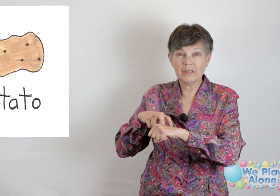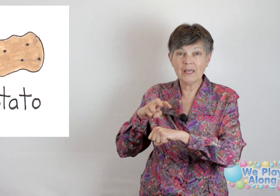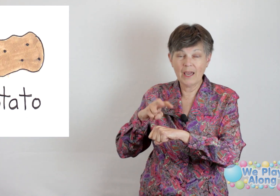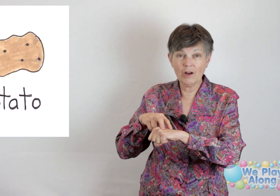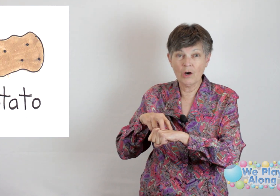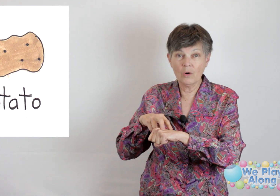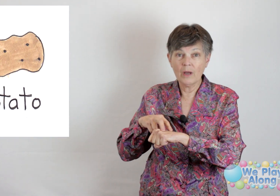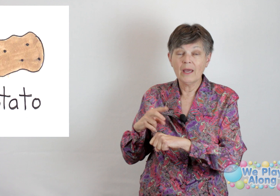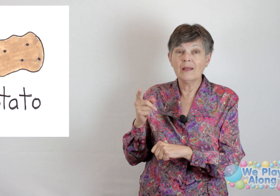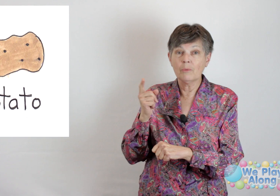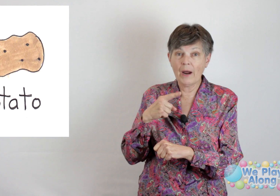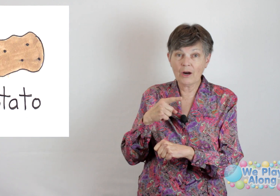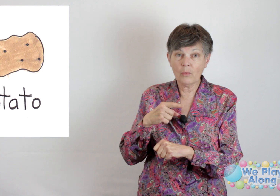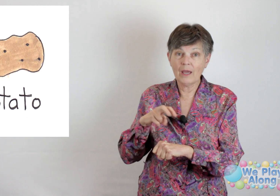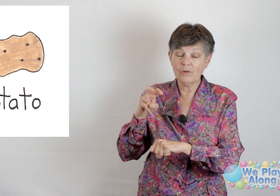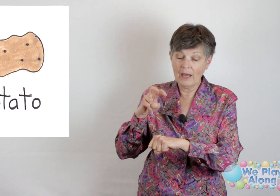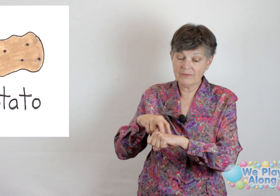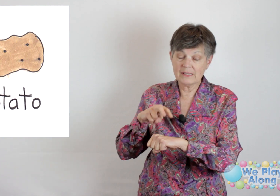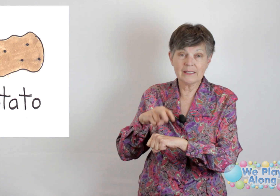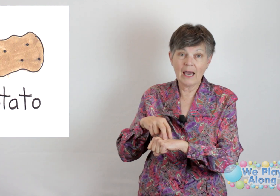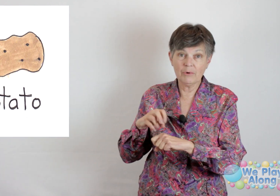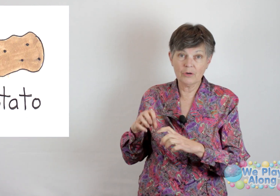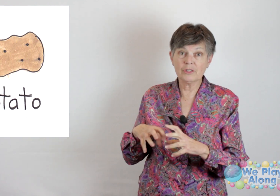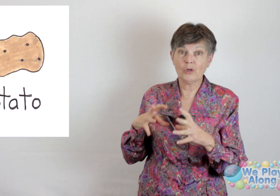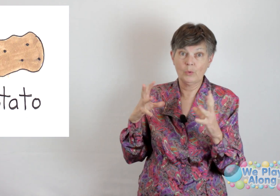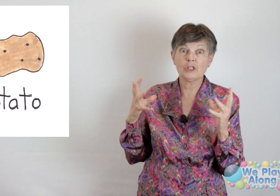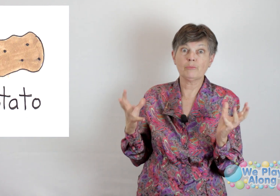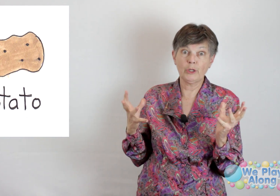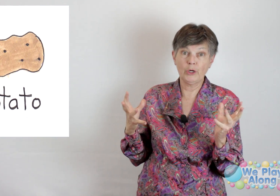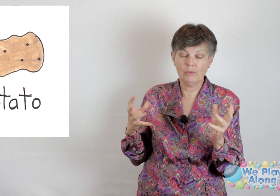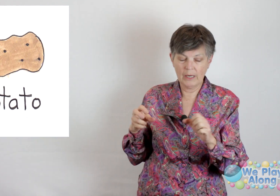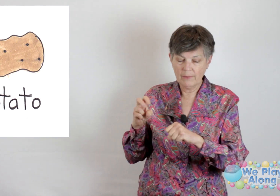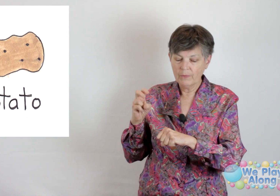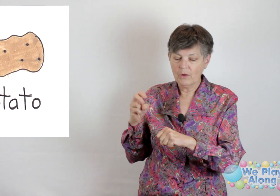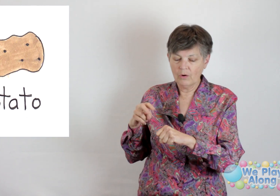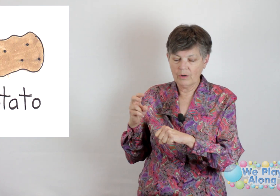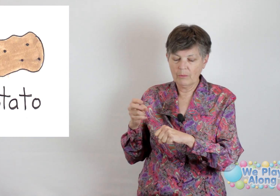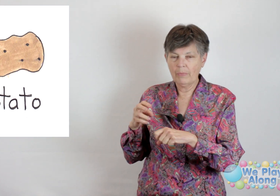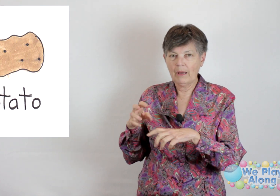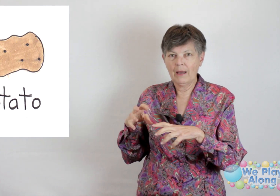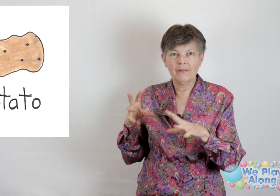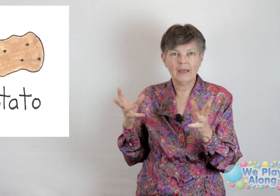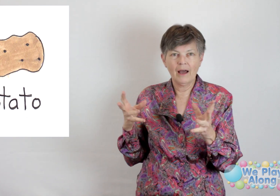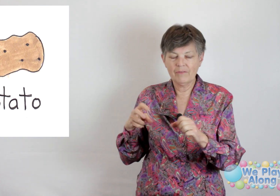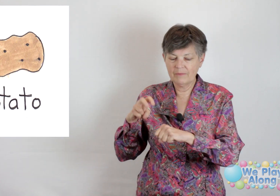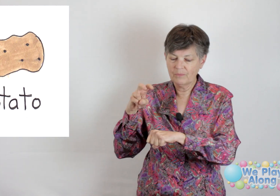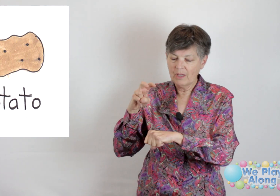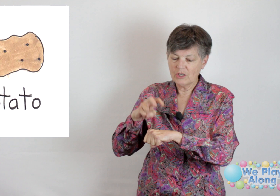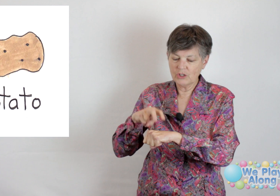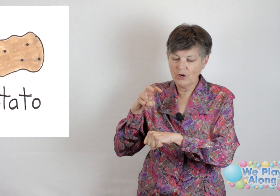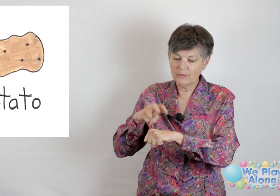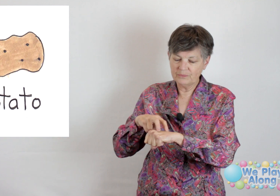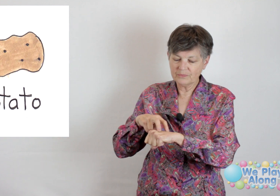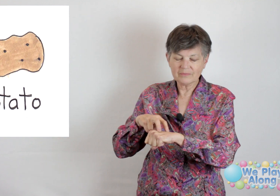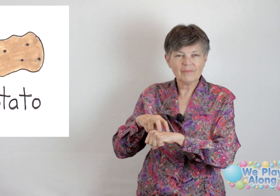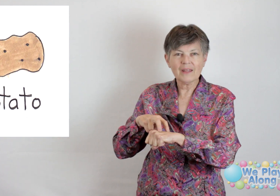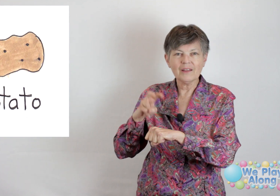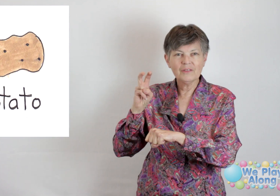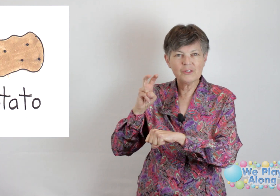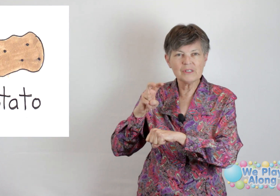potato in the microwave, you have to stab it or it's going to explode, right? Or in the oven. So this